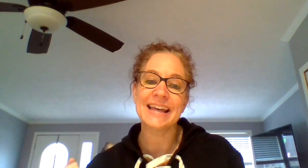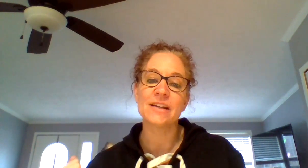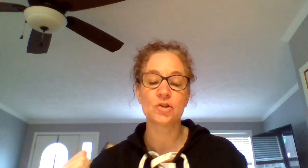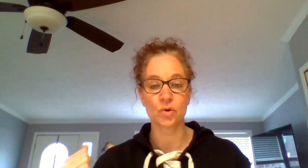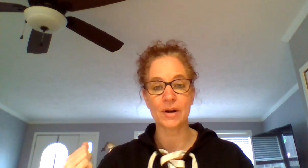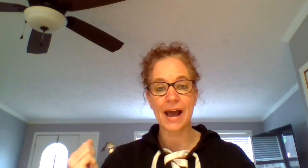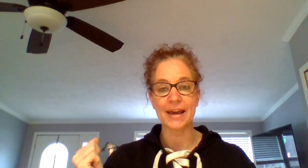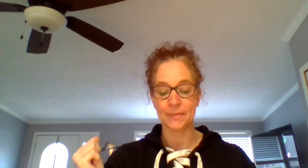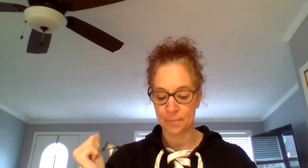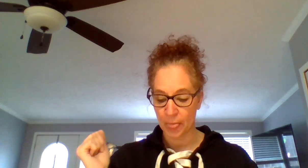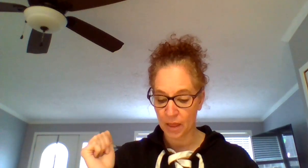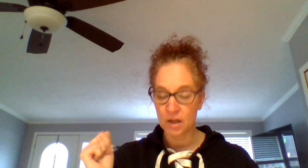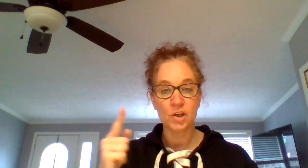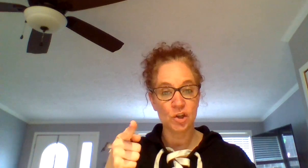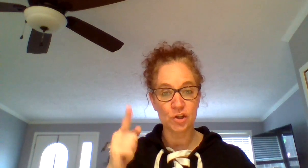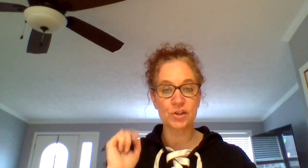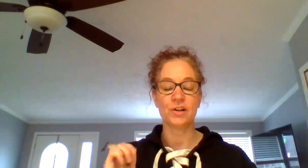ih. Shorty. Your turn.